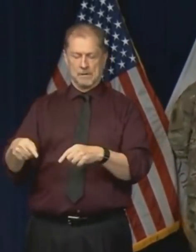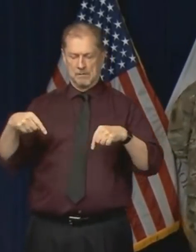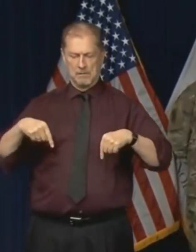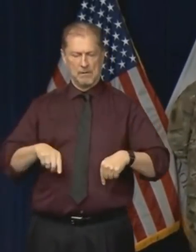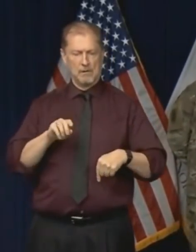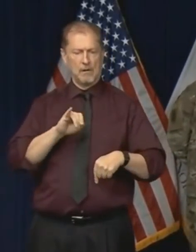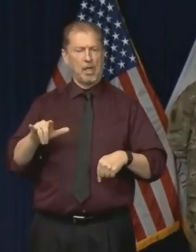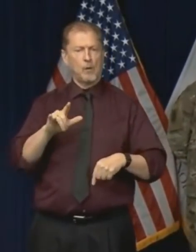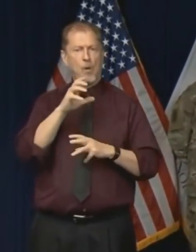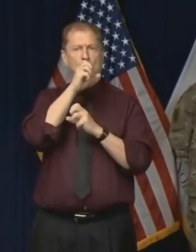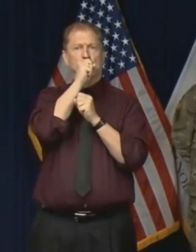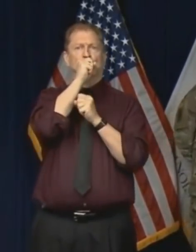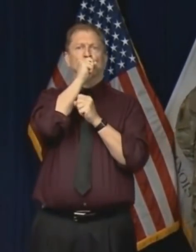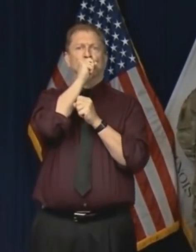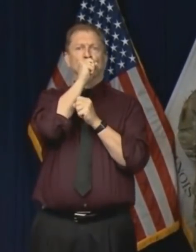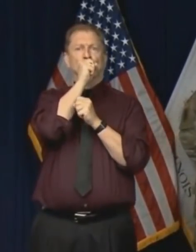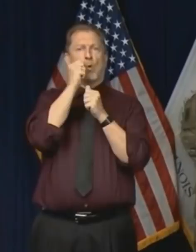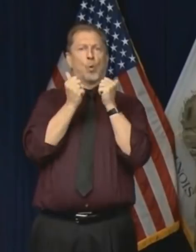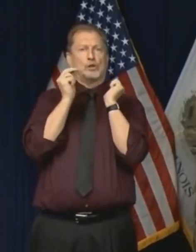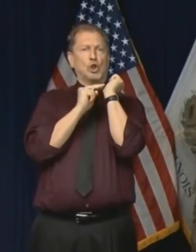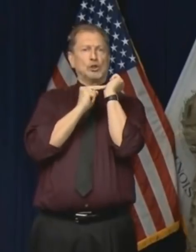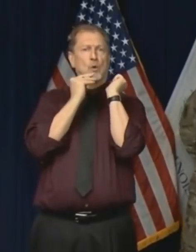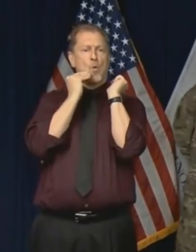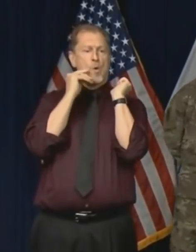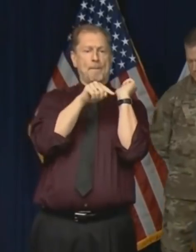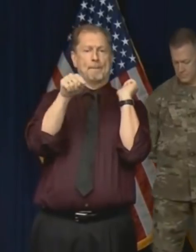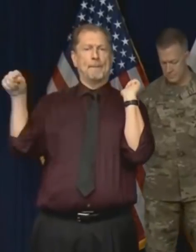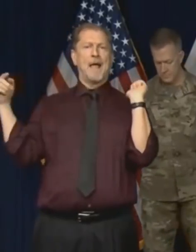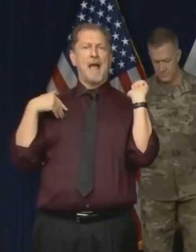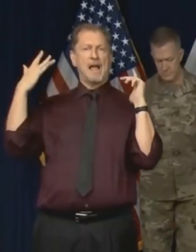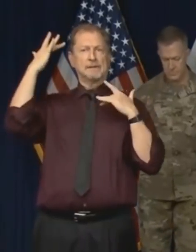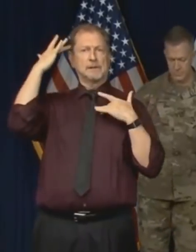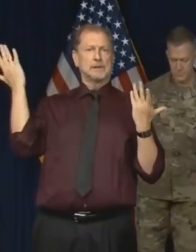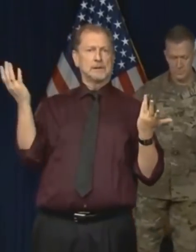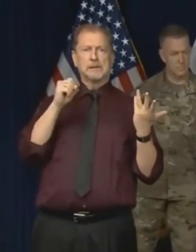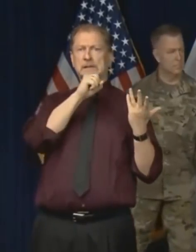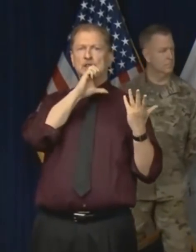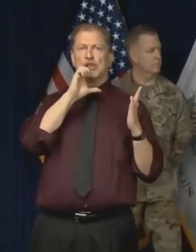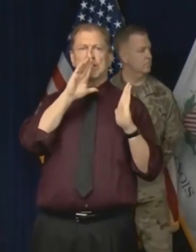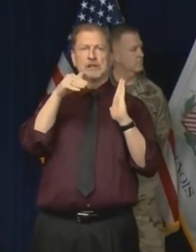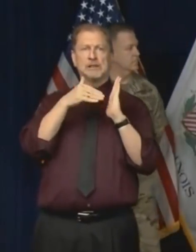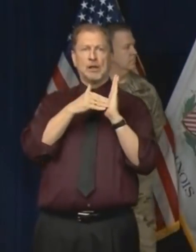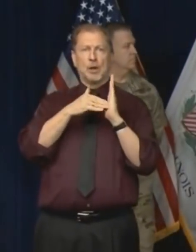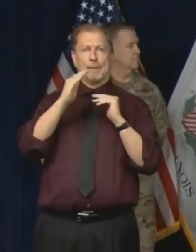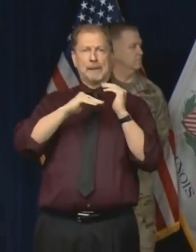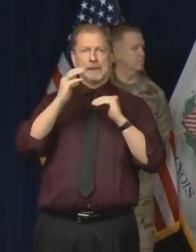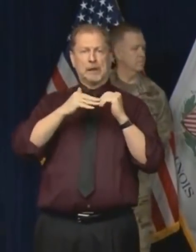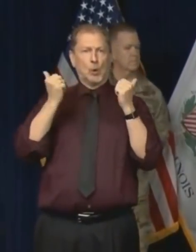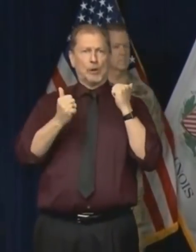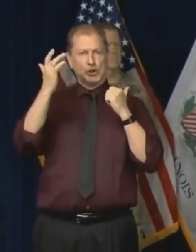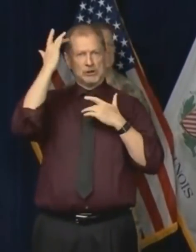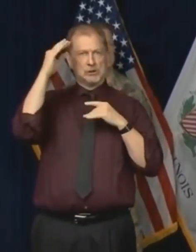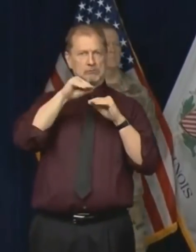reports quite a lot about our nursing homes and the, you know, the infection rate. But I'm happy to turn it over.